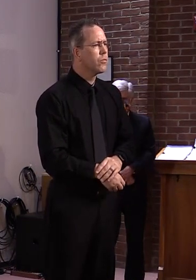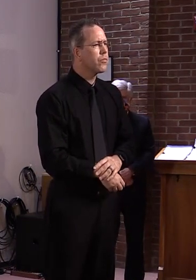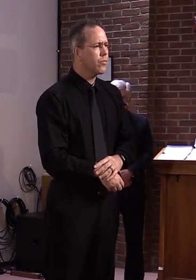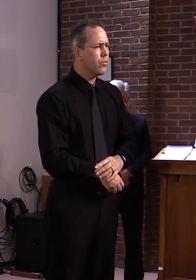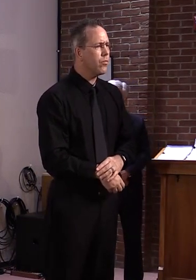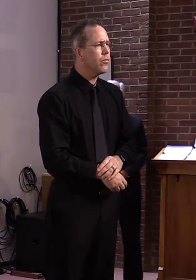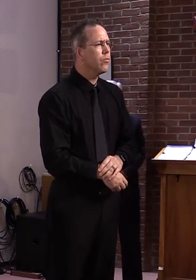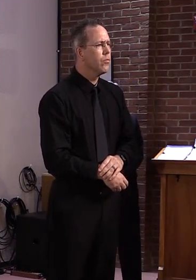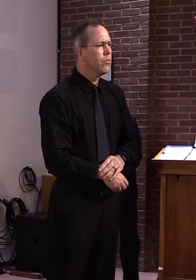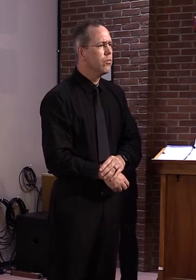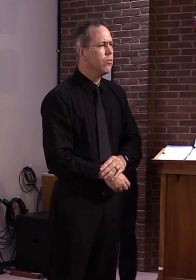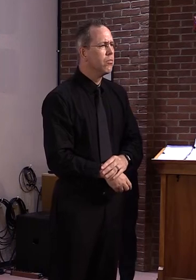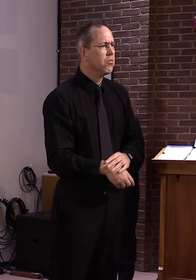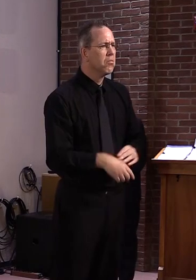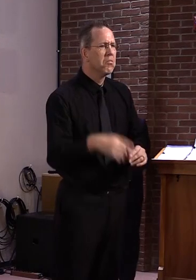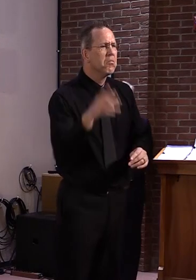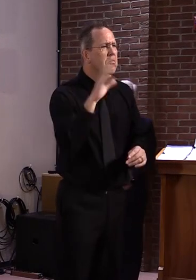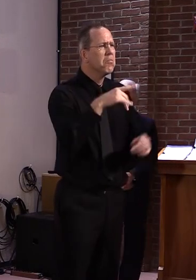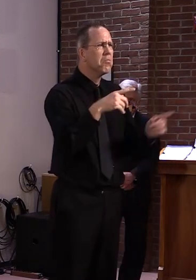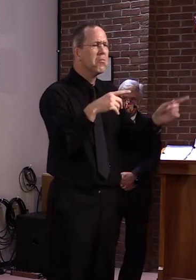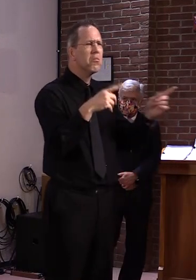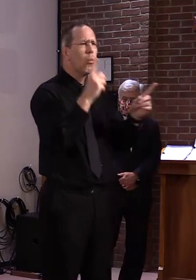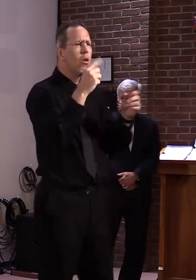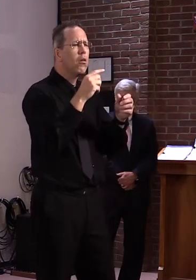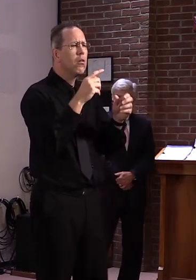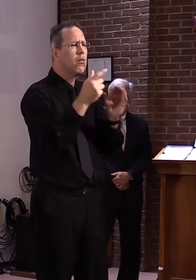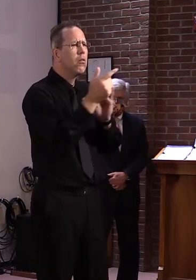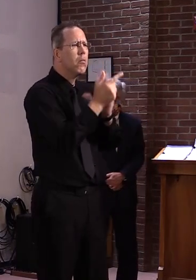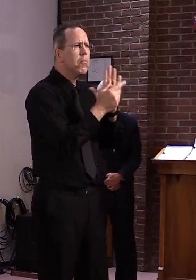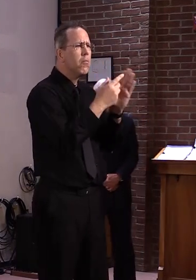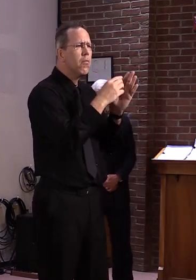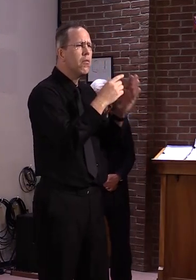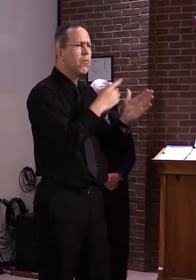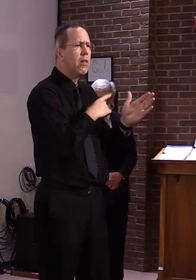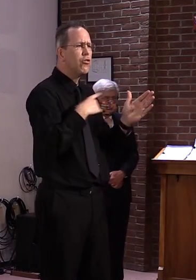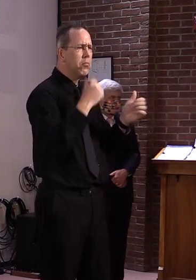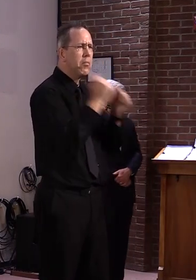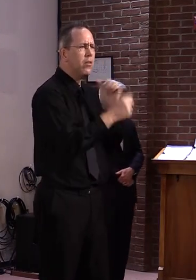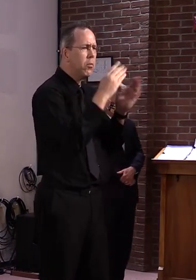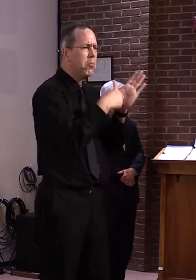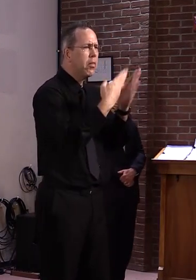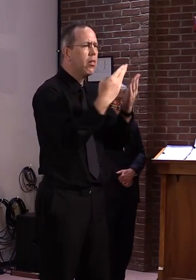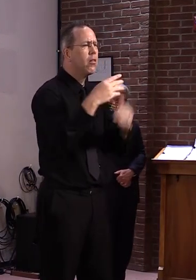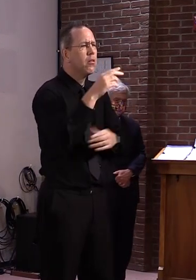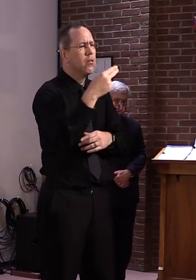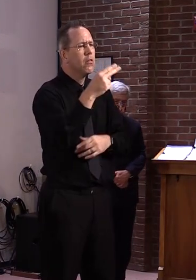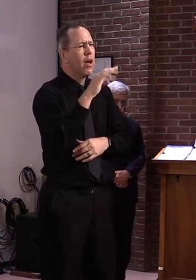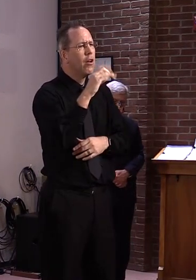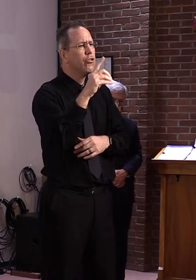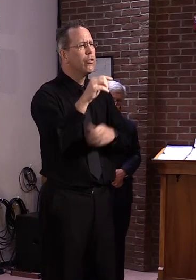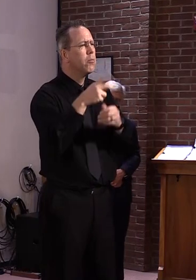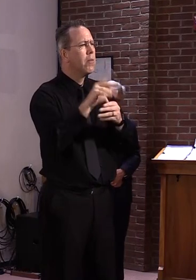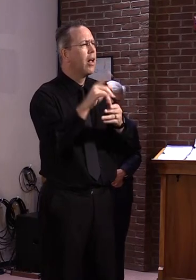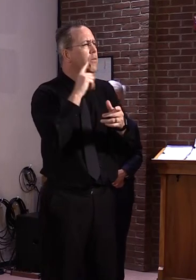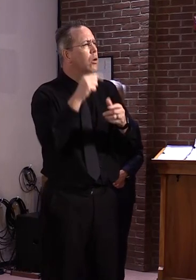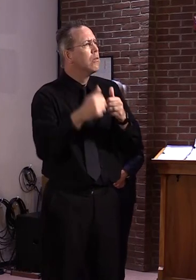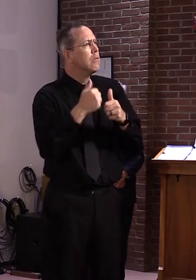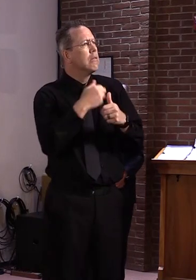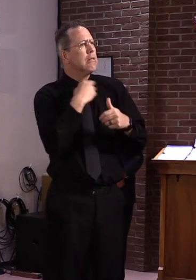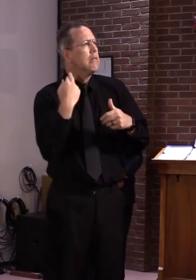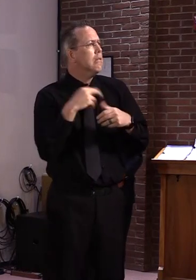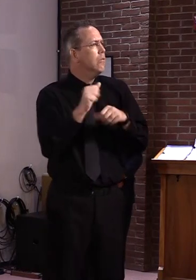Secretary Smith on that. It's for healthcare workers at this point, frontline healthcare workers. not sure